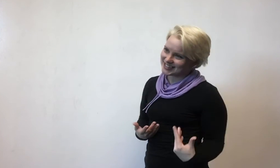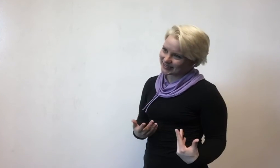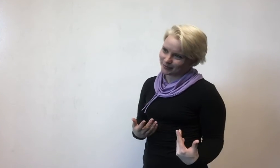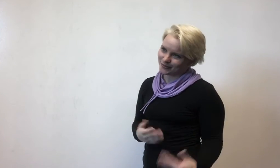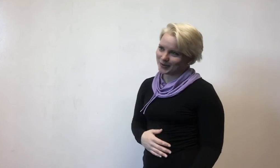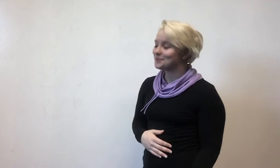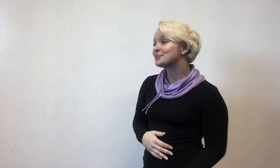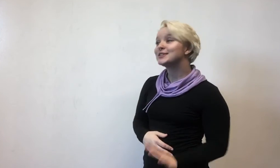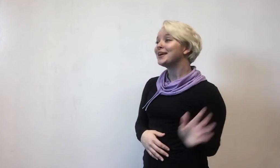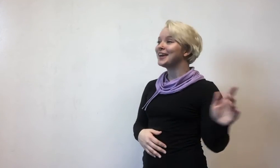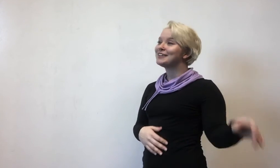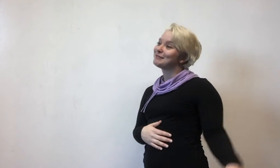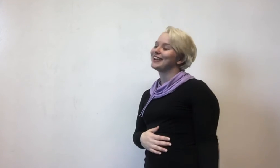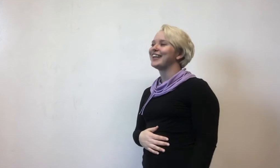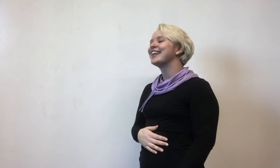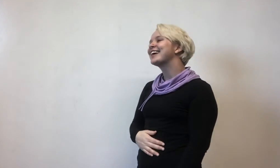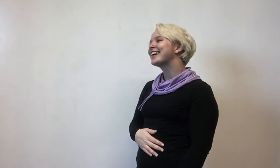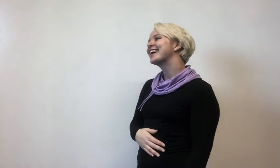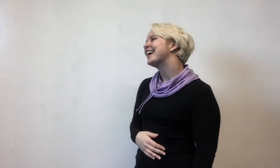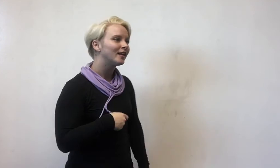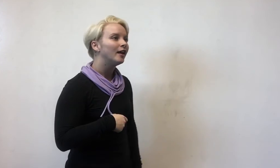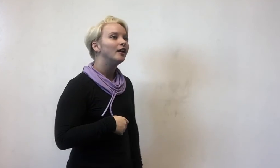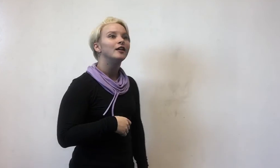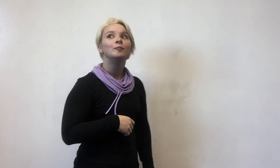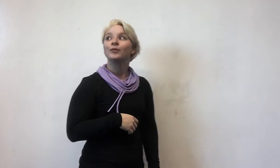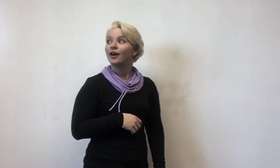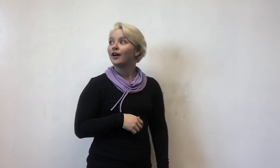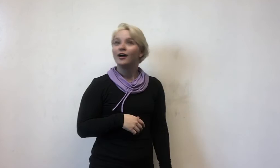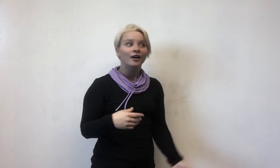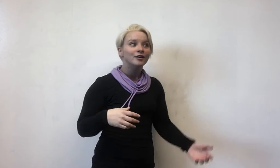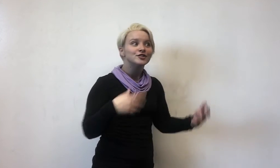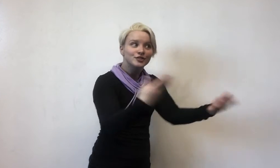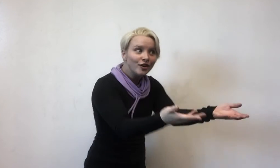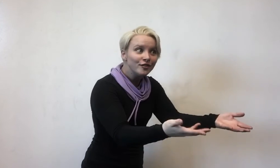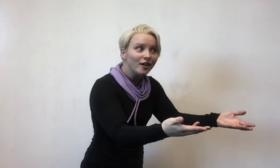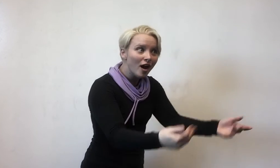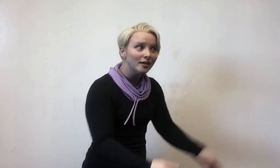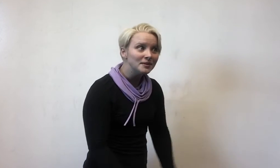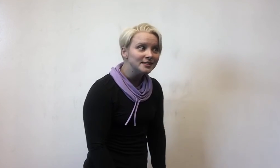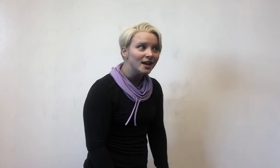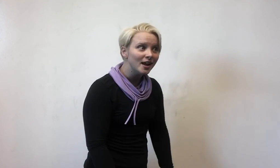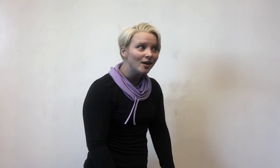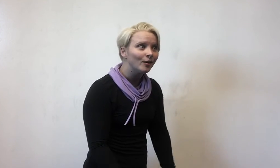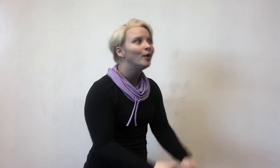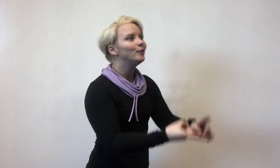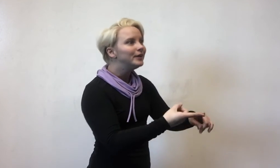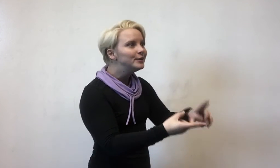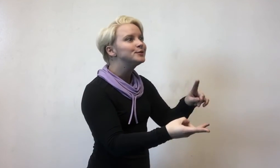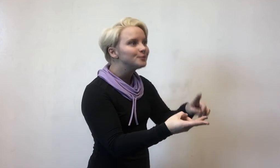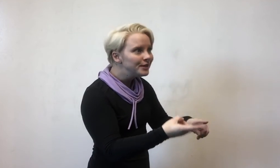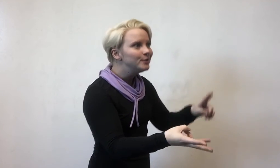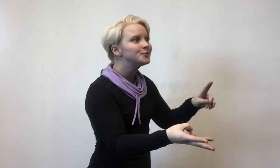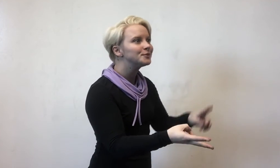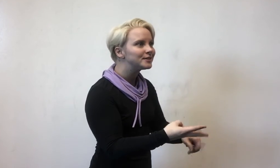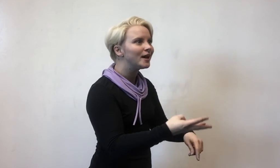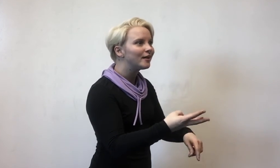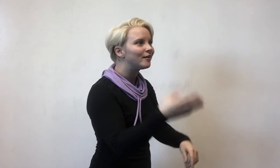sex before, so I can't get pregnant. Bruh, just turn the condom inside out. Reduce, reuse, recycle.